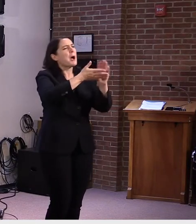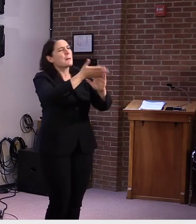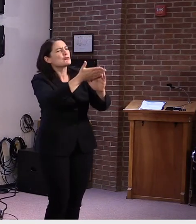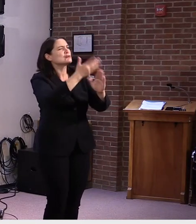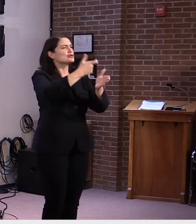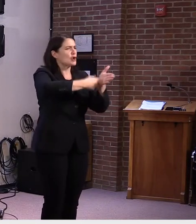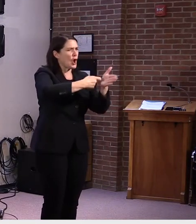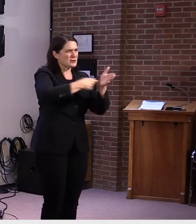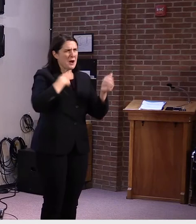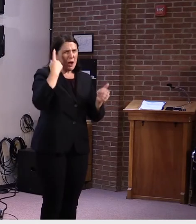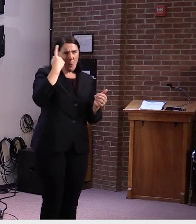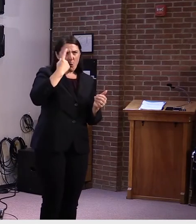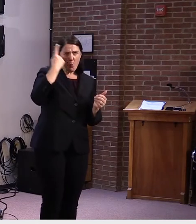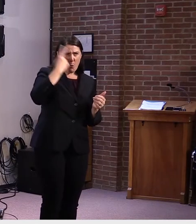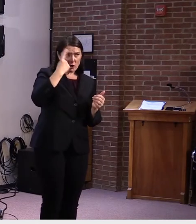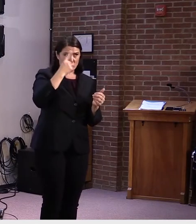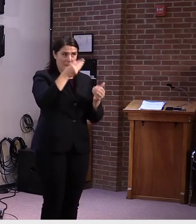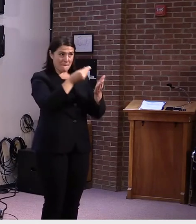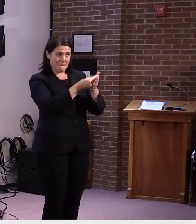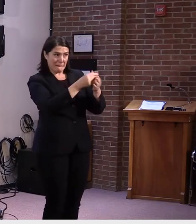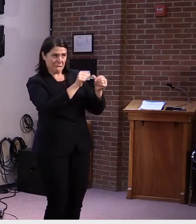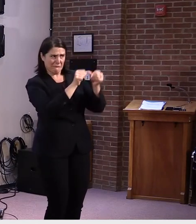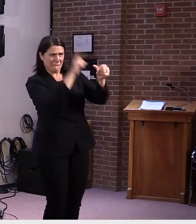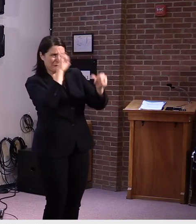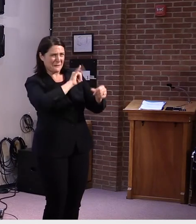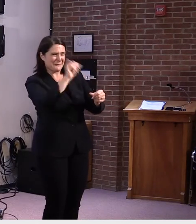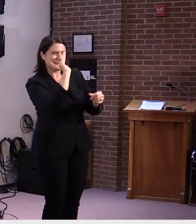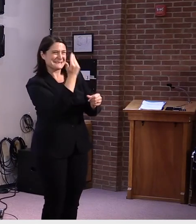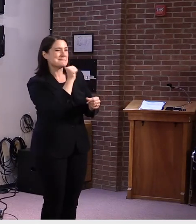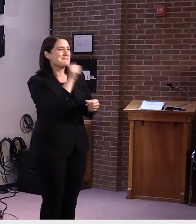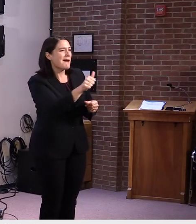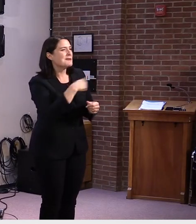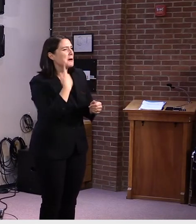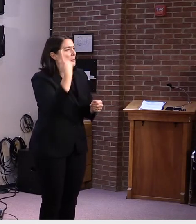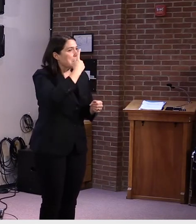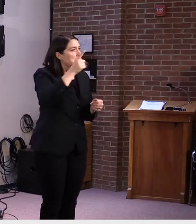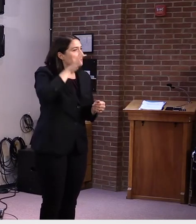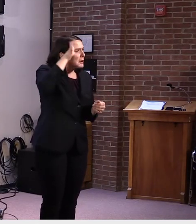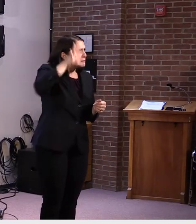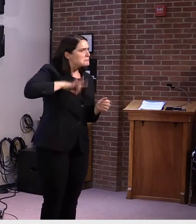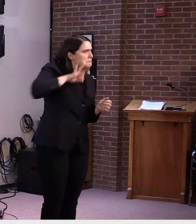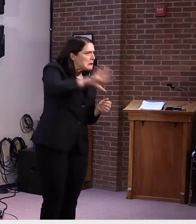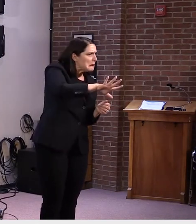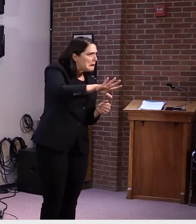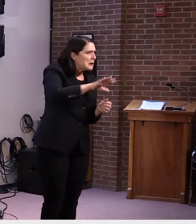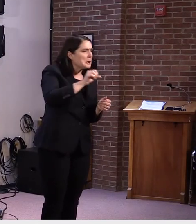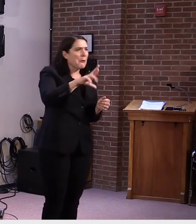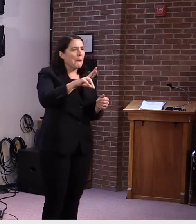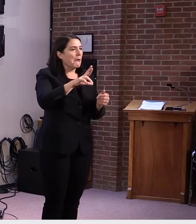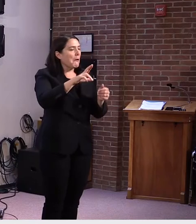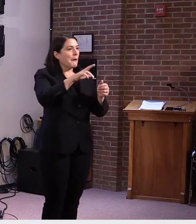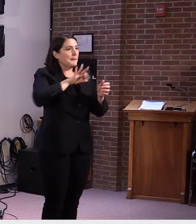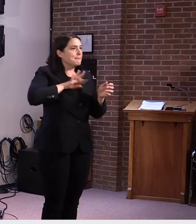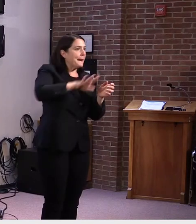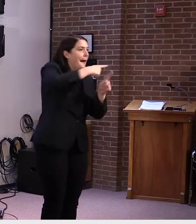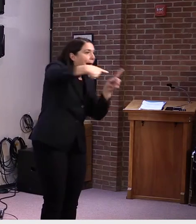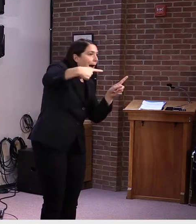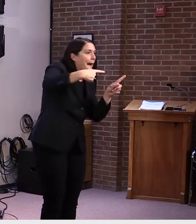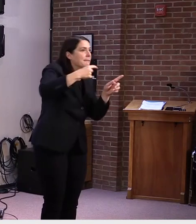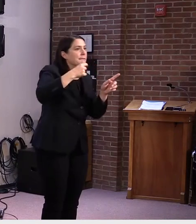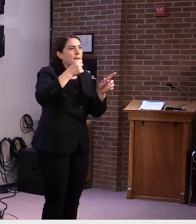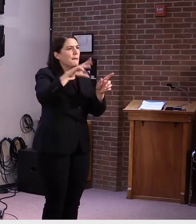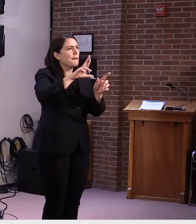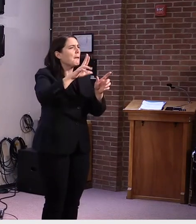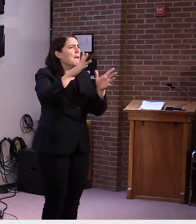or would it be a free service or would there be some sort of pay structure like 50% like we saw in child care spots this